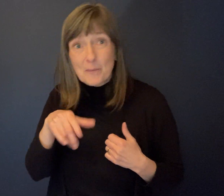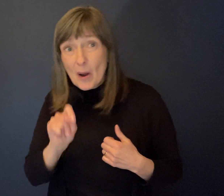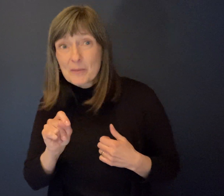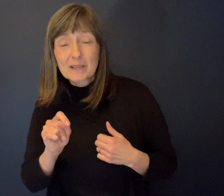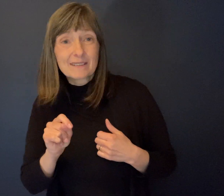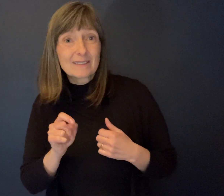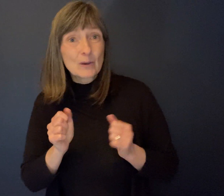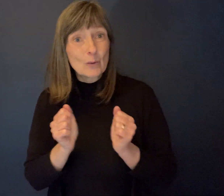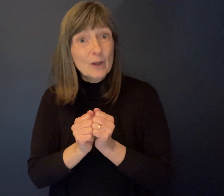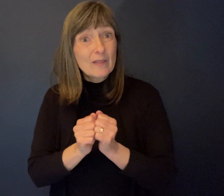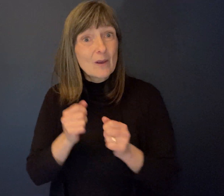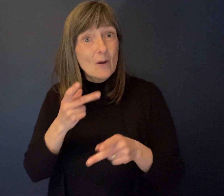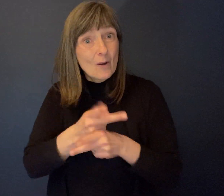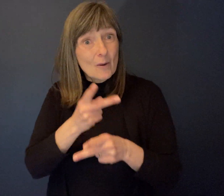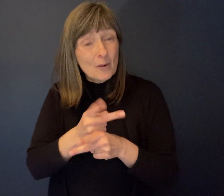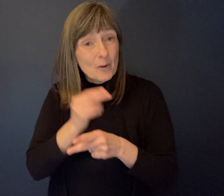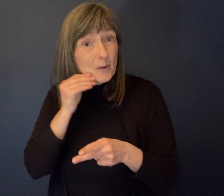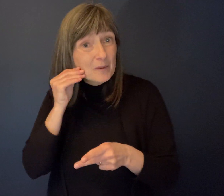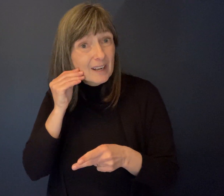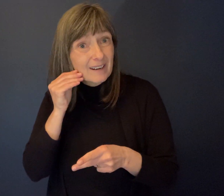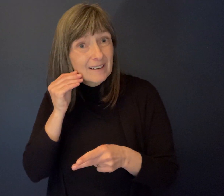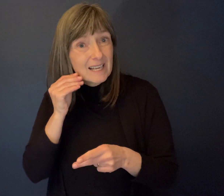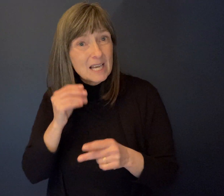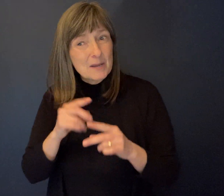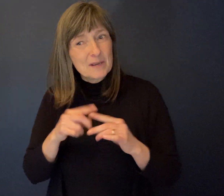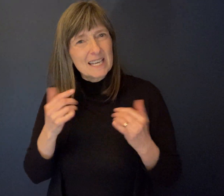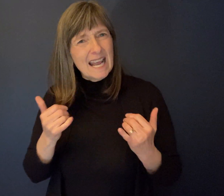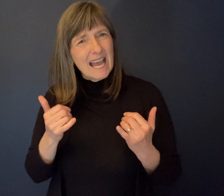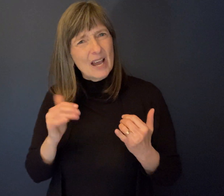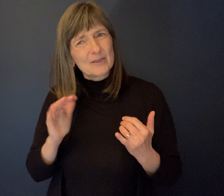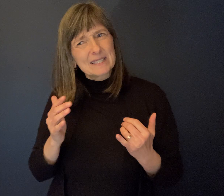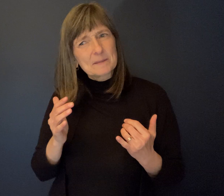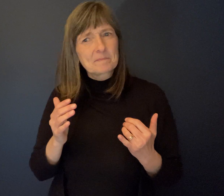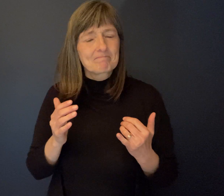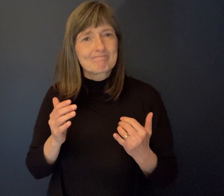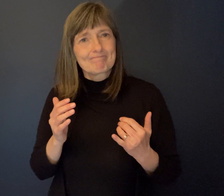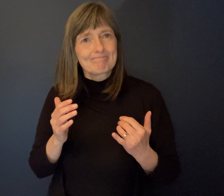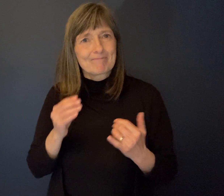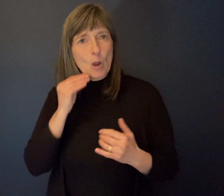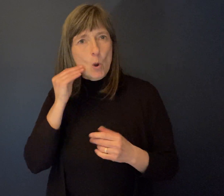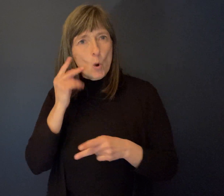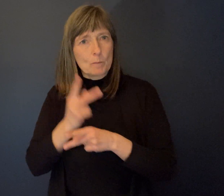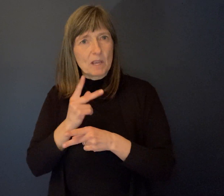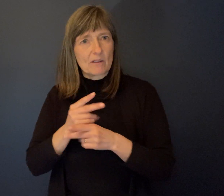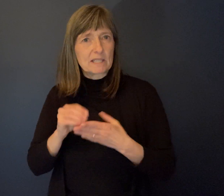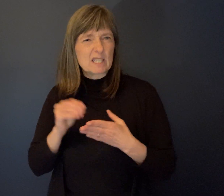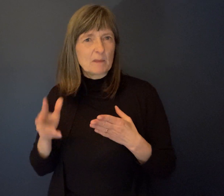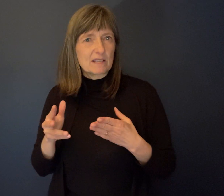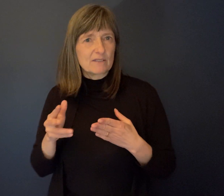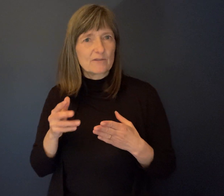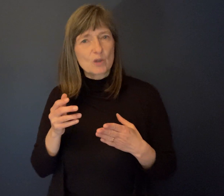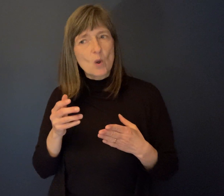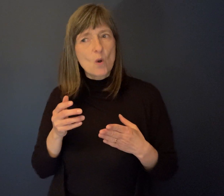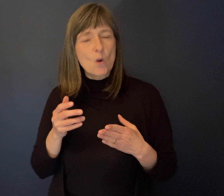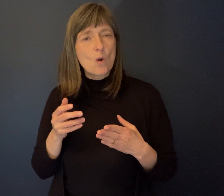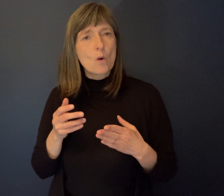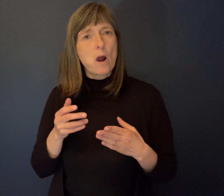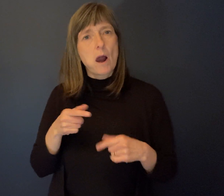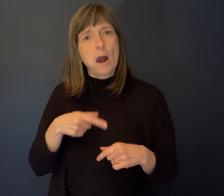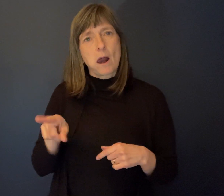And now maybe home care is a little bit more too expensive. So people are now being forced to live in long-term